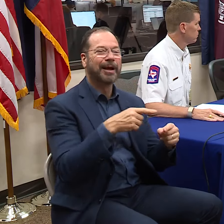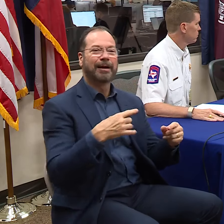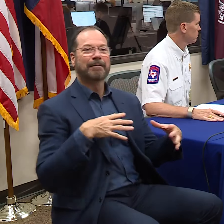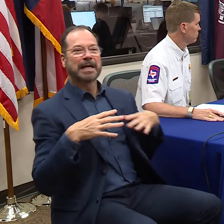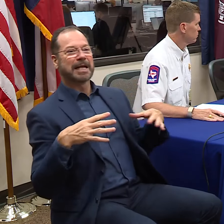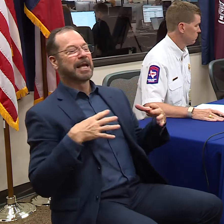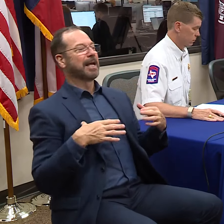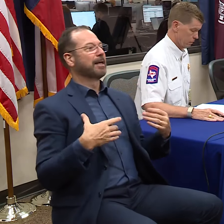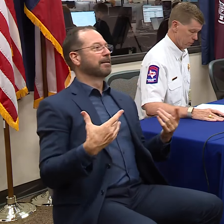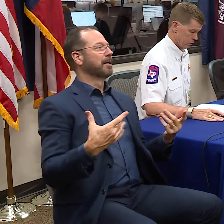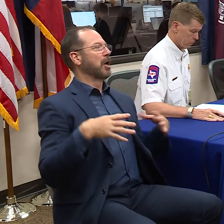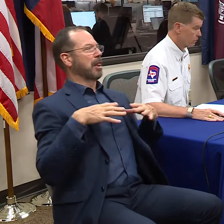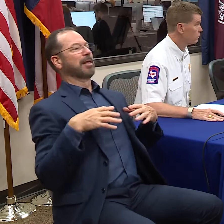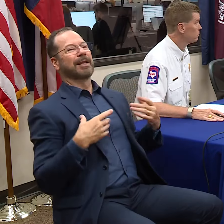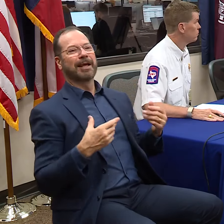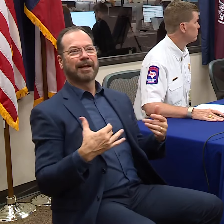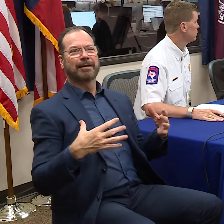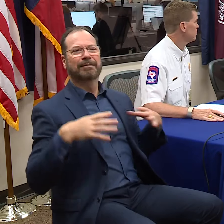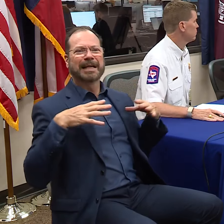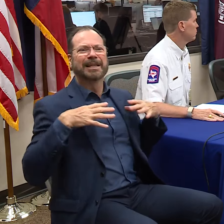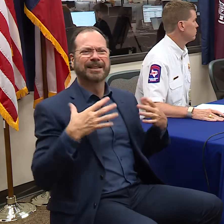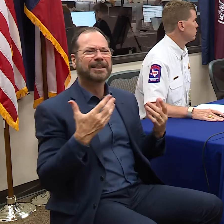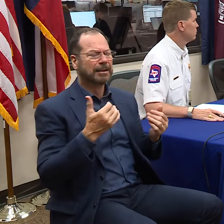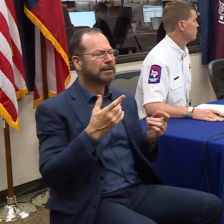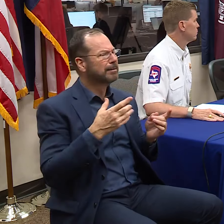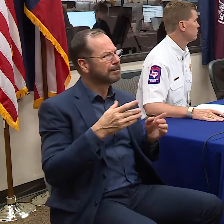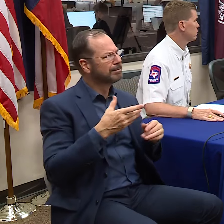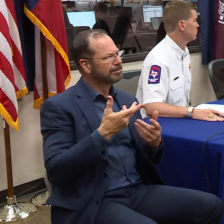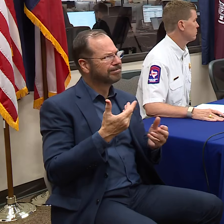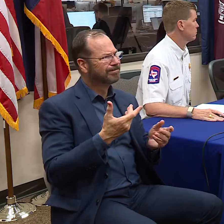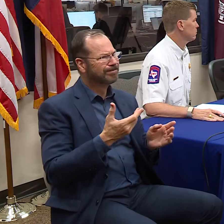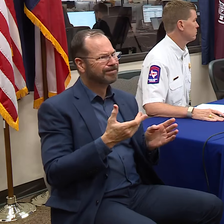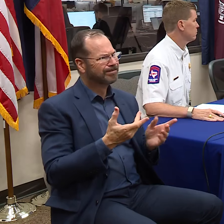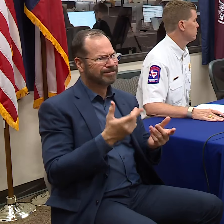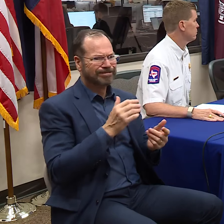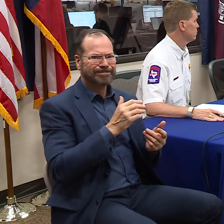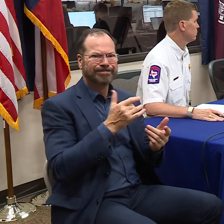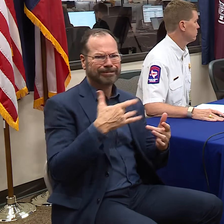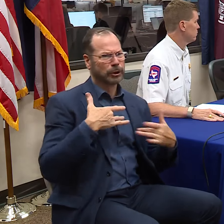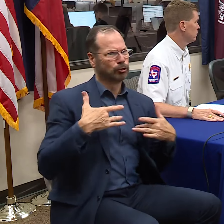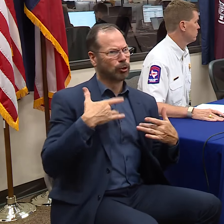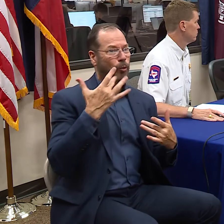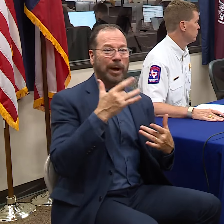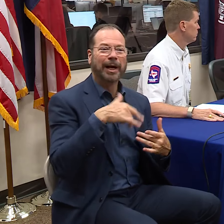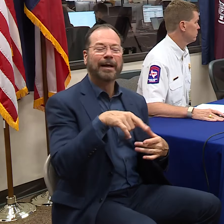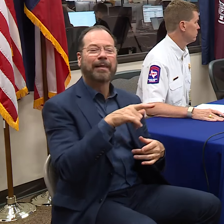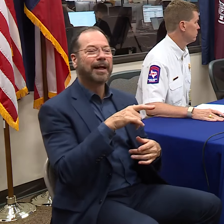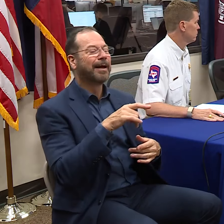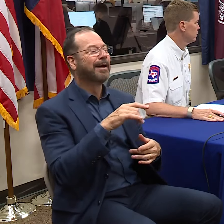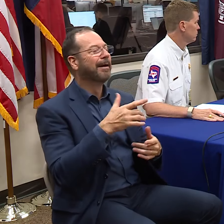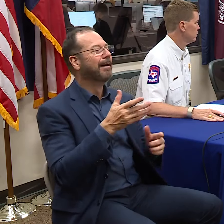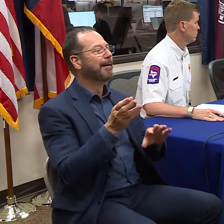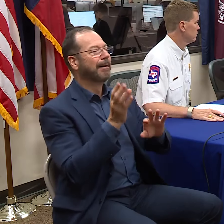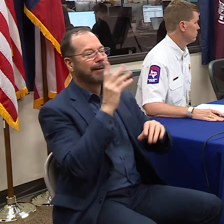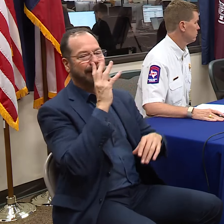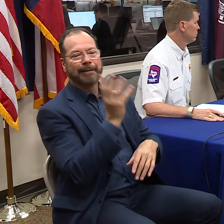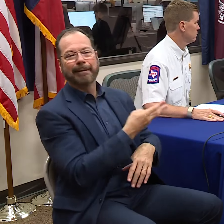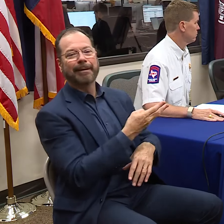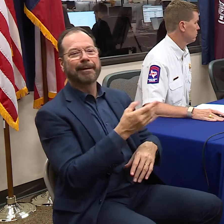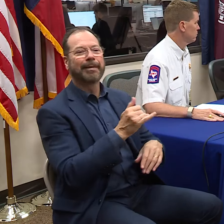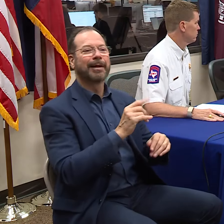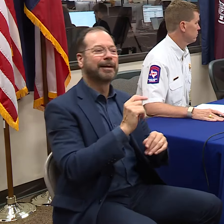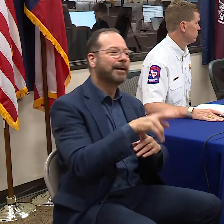weekend on top of that, and there is a concern that because they're not in their daily routine of watching the news or checking their Internet